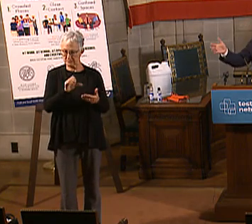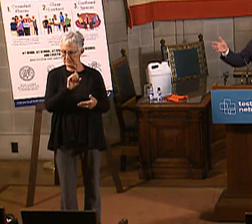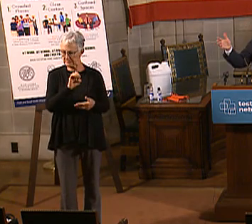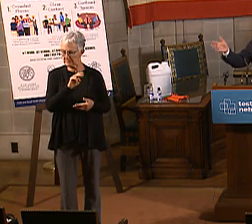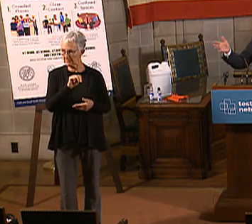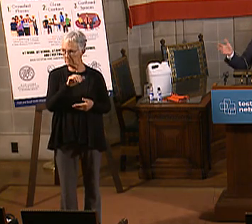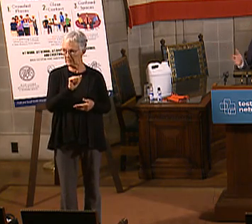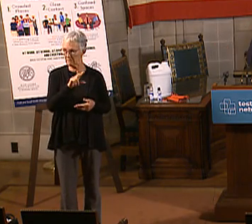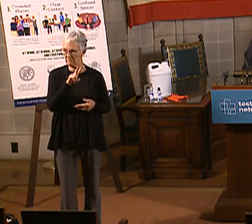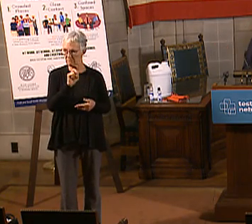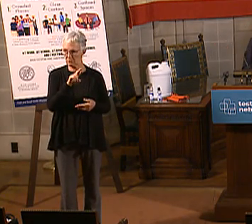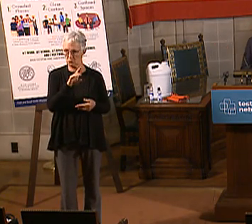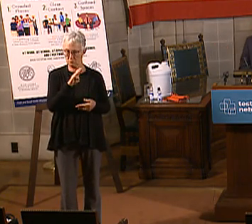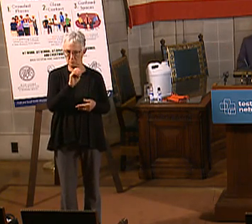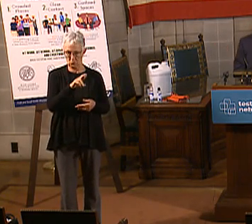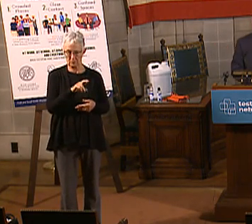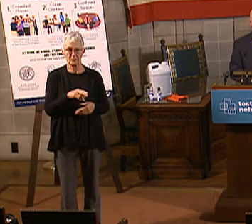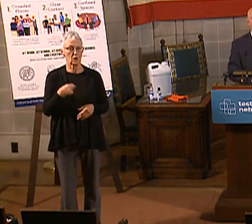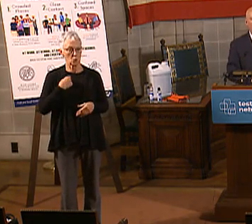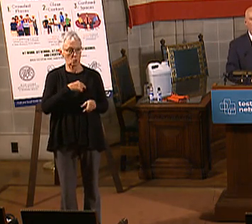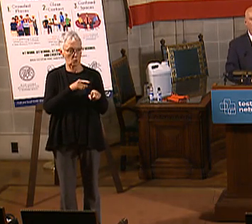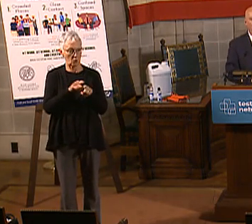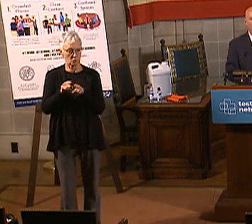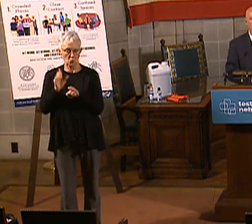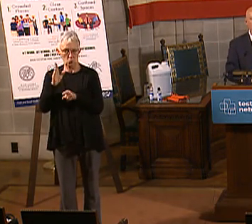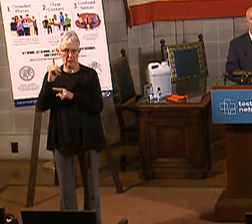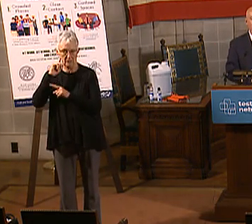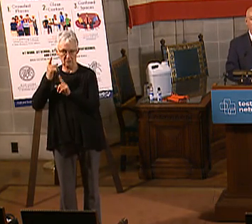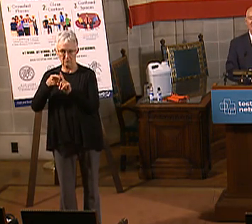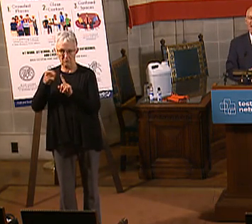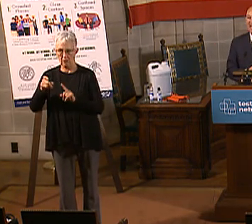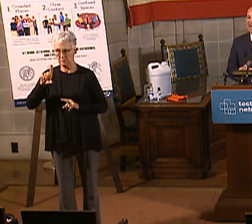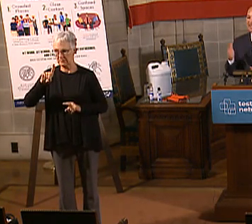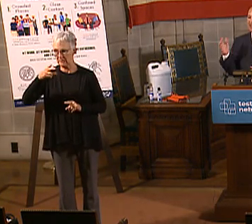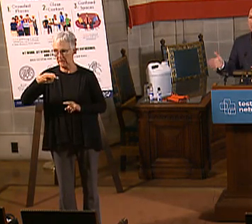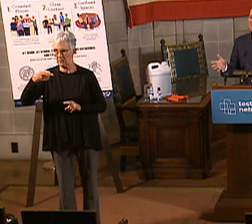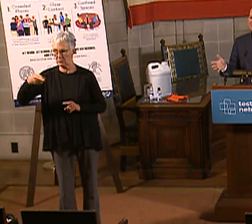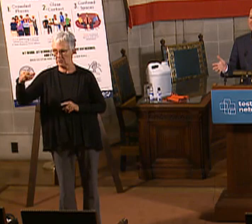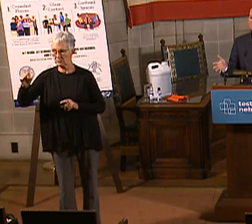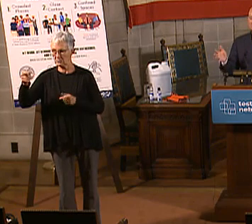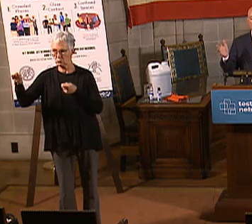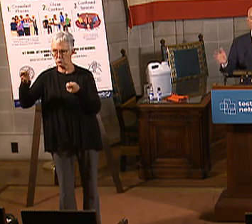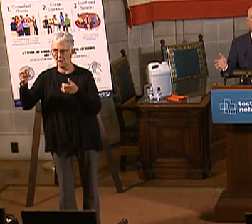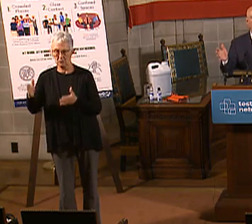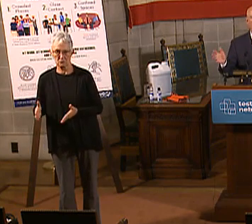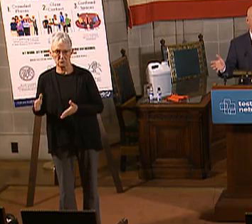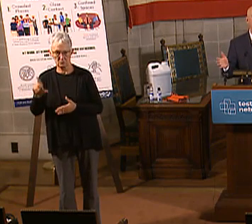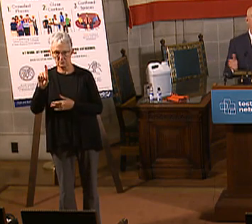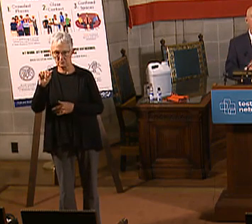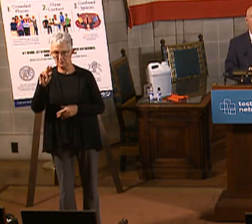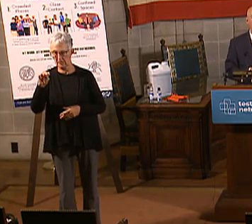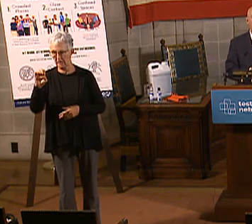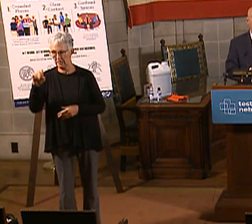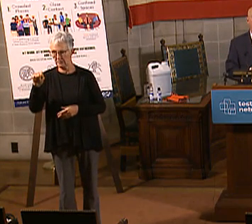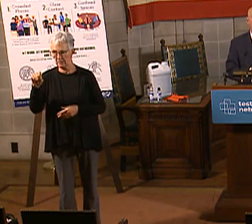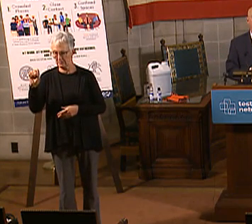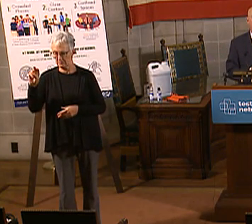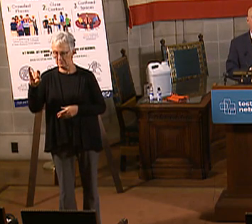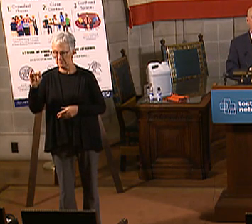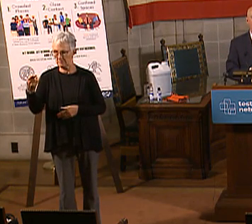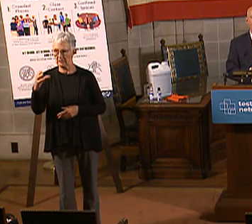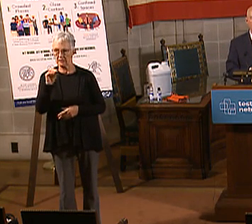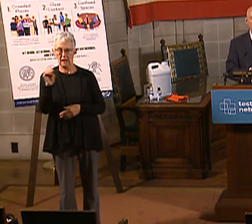our other speakers are going be Dennis Smith, our CEO from the Department of Health and Human Services, and Nate Watson, who is our Deputy Director for